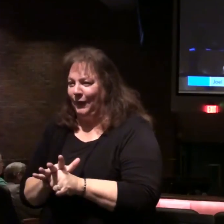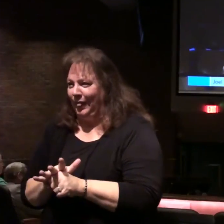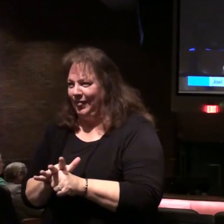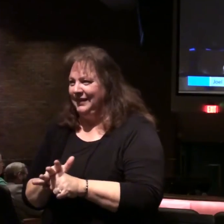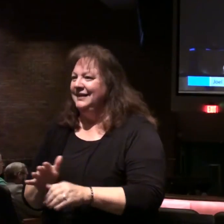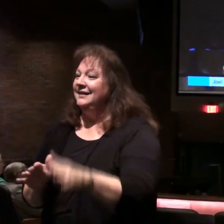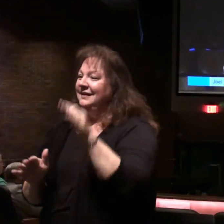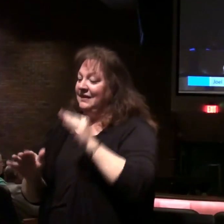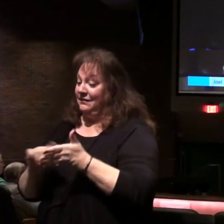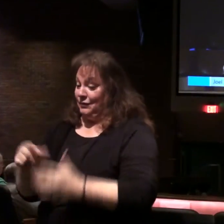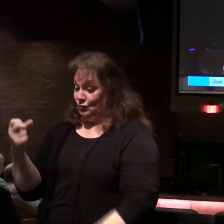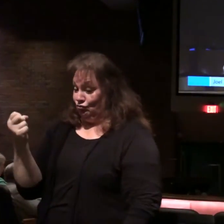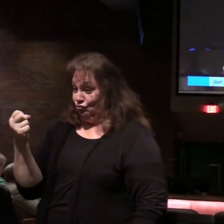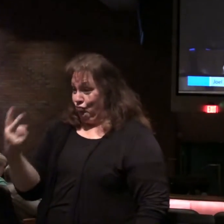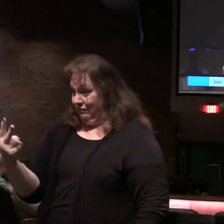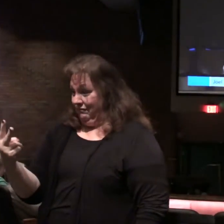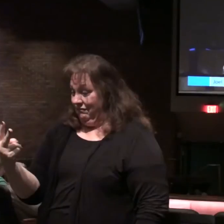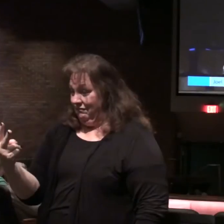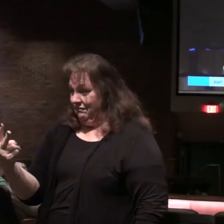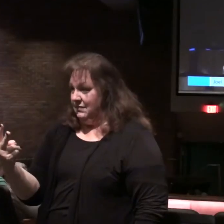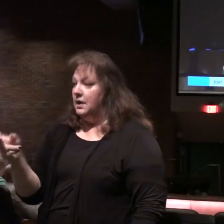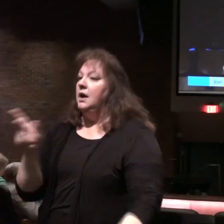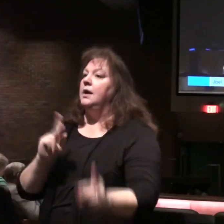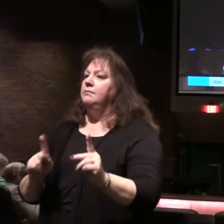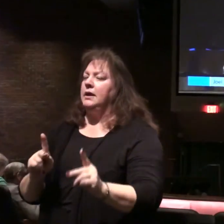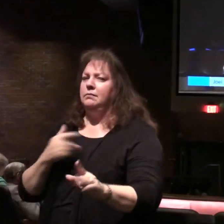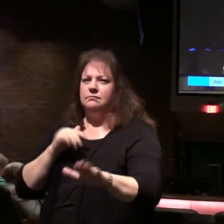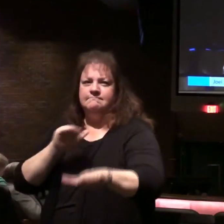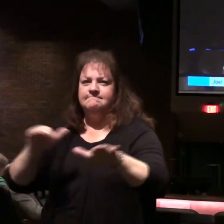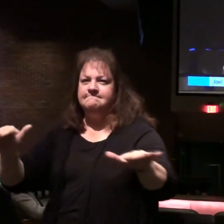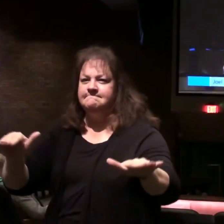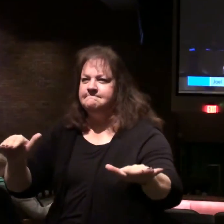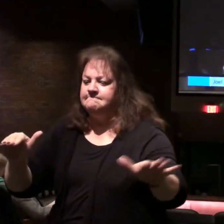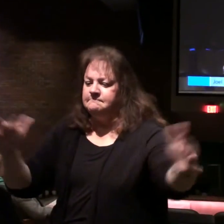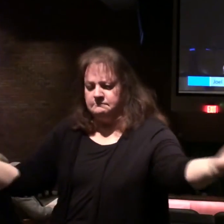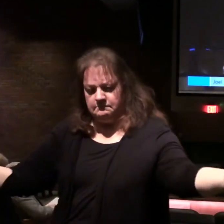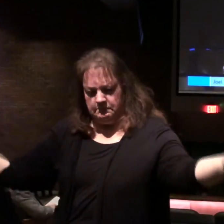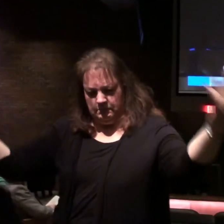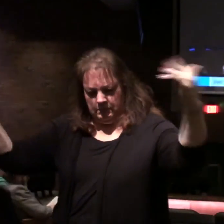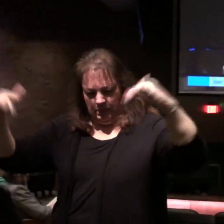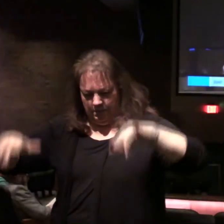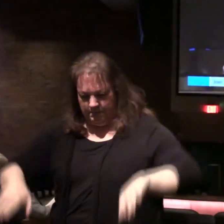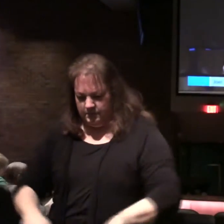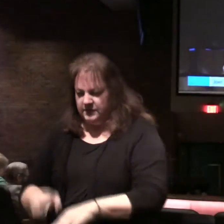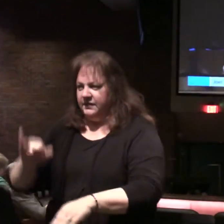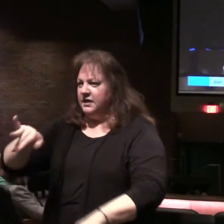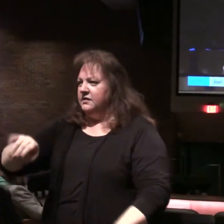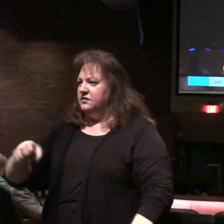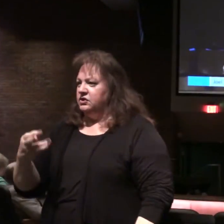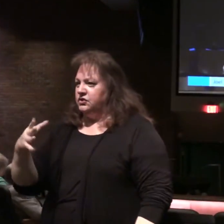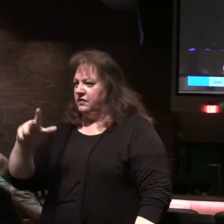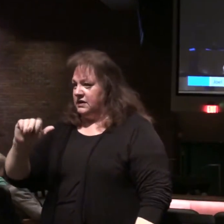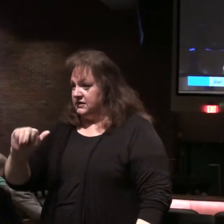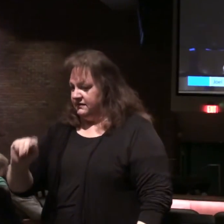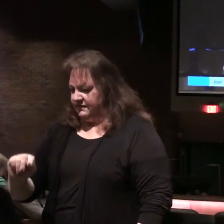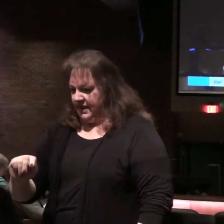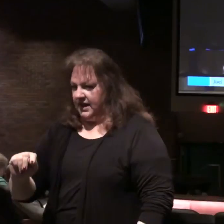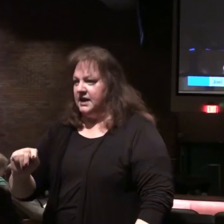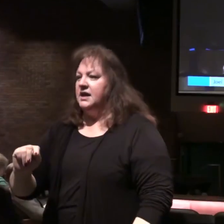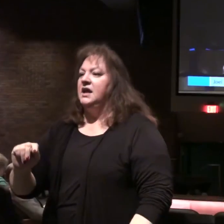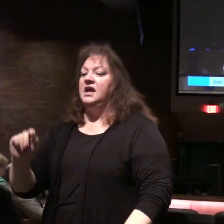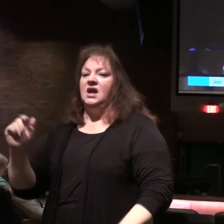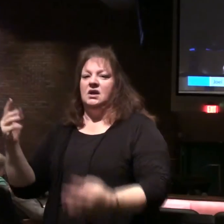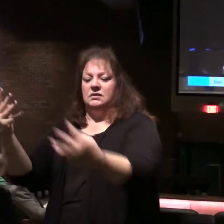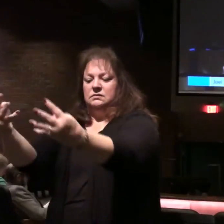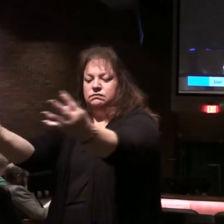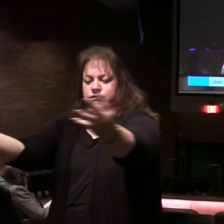Now down here, verse 12, that the nations be aroused, come up to the valley of Jehoshaphat, for there I will sit to judge all